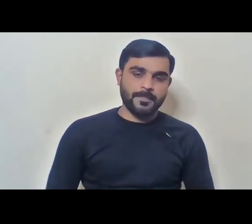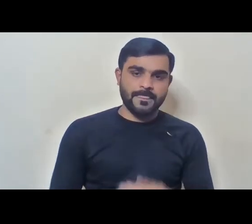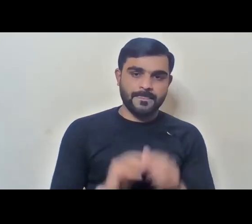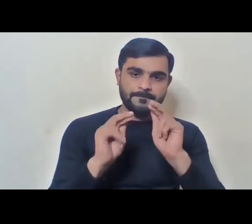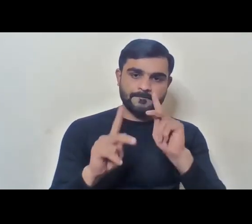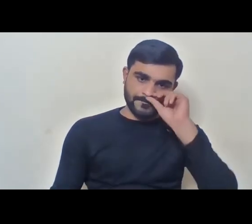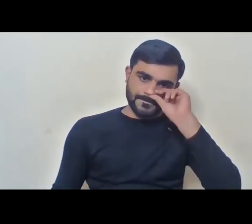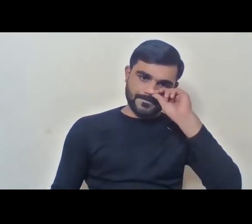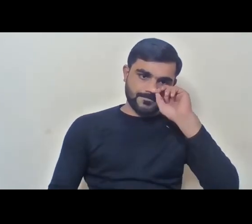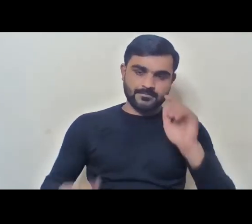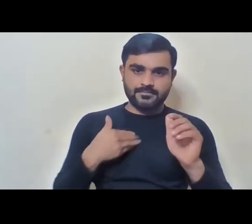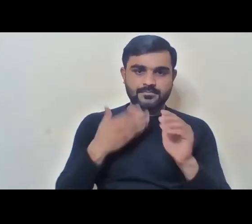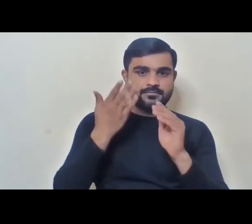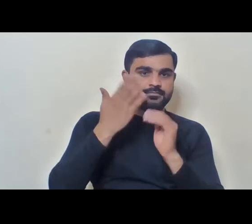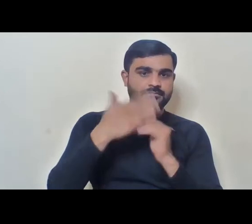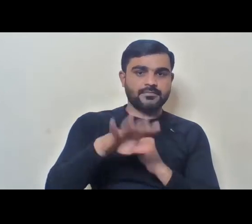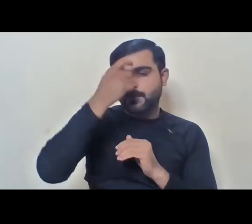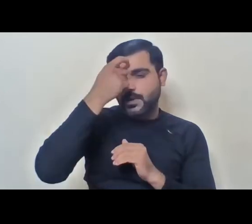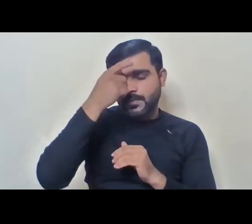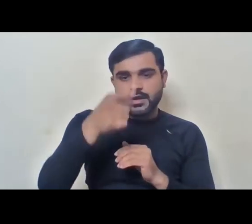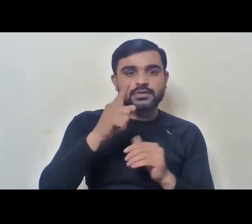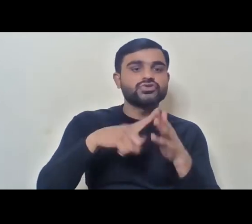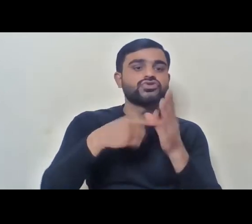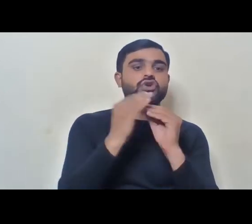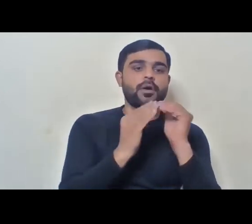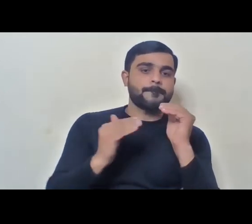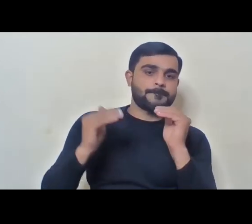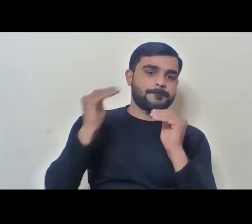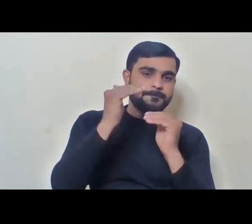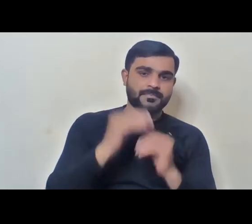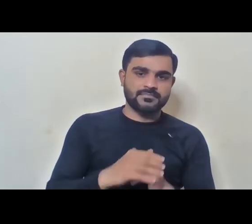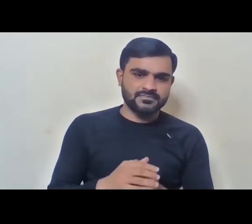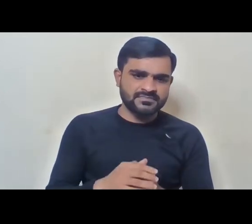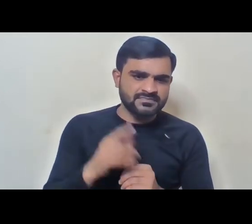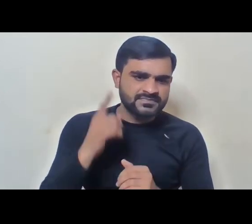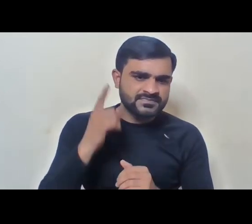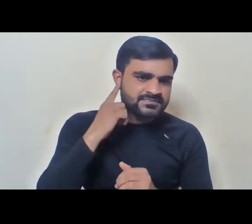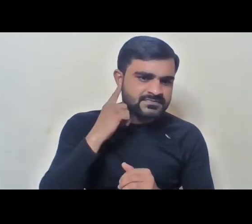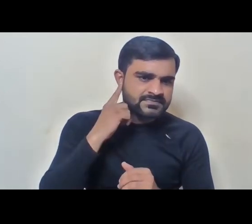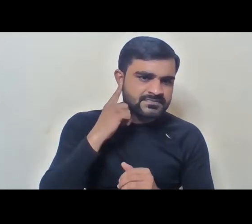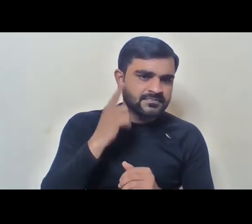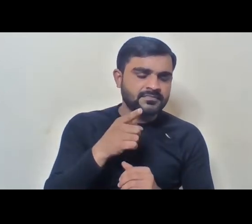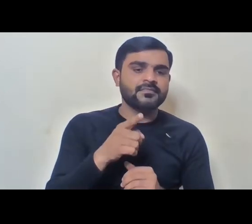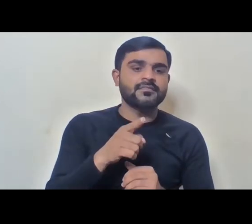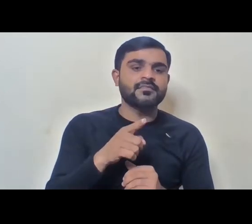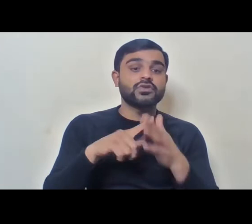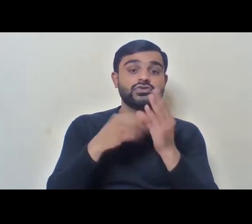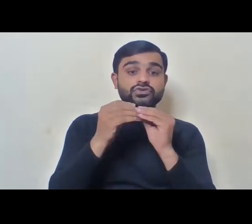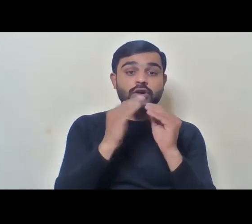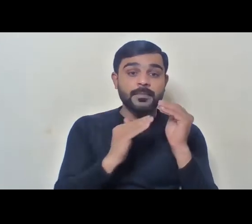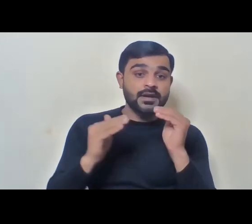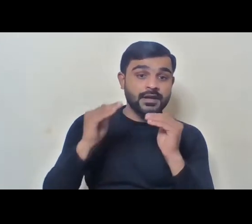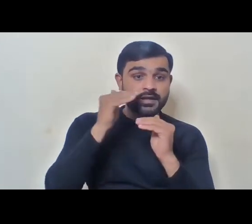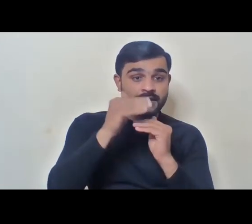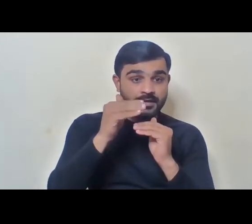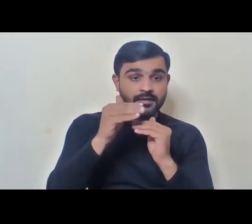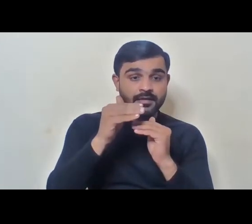Then I will go into the issue of promotions. Now, reservations in promotions are also